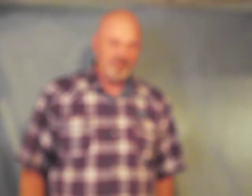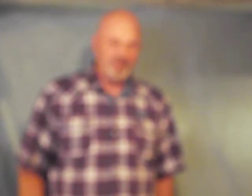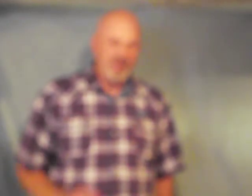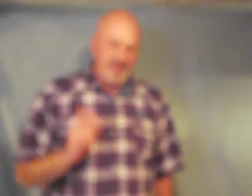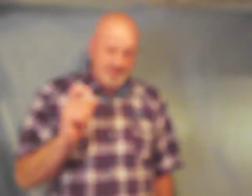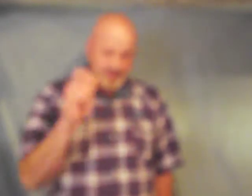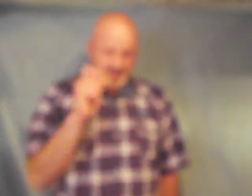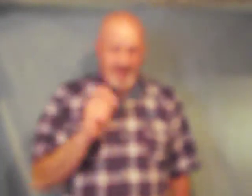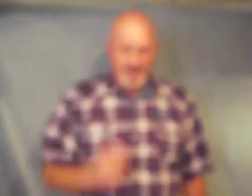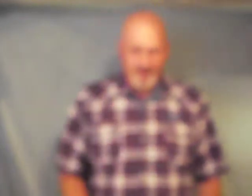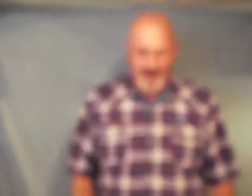it's the same thing